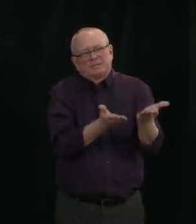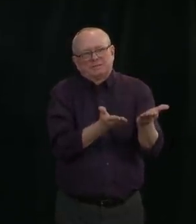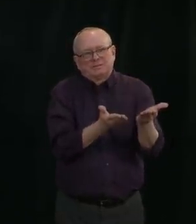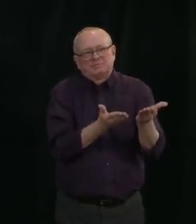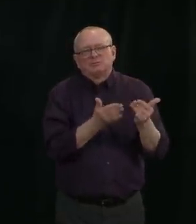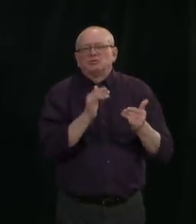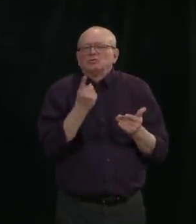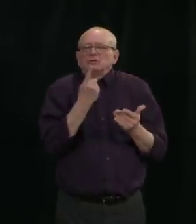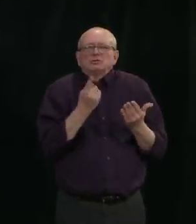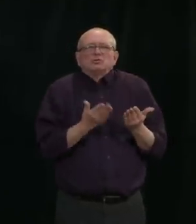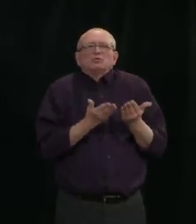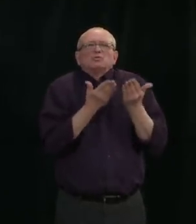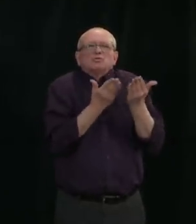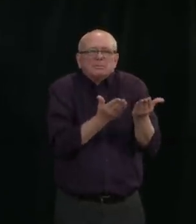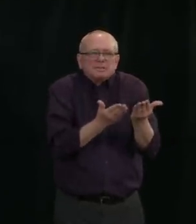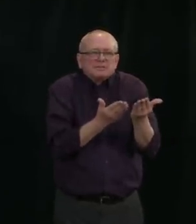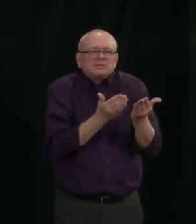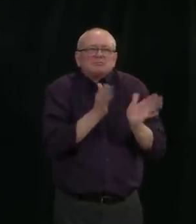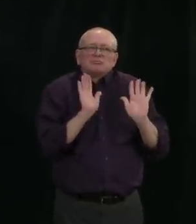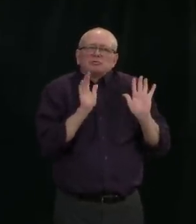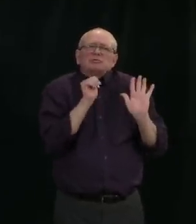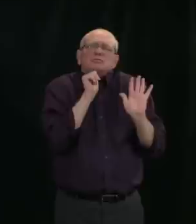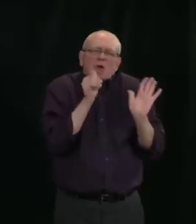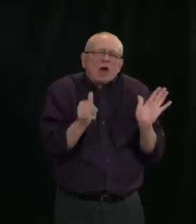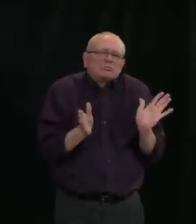criteria that I outlined.